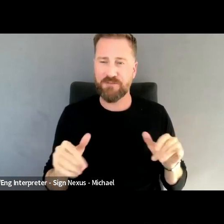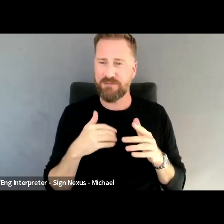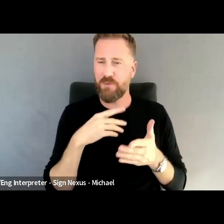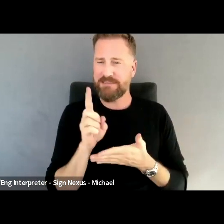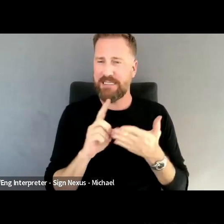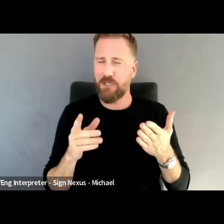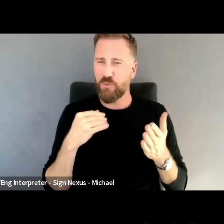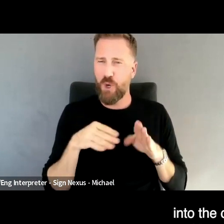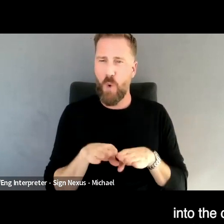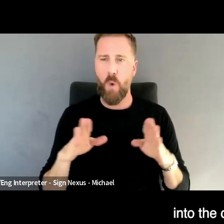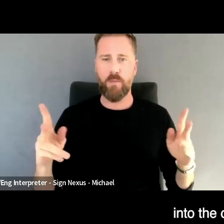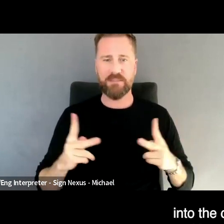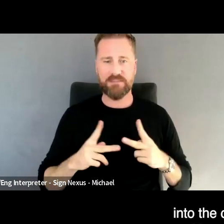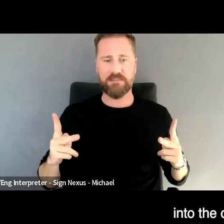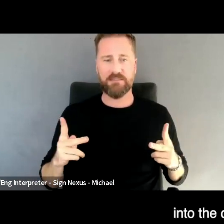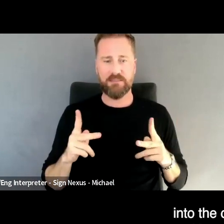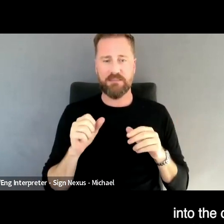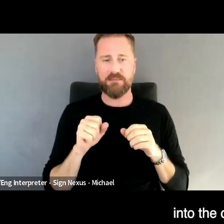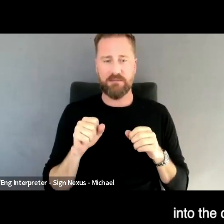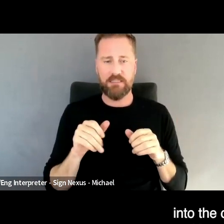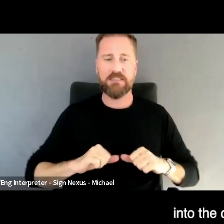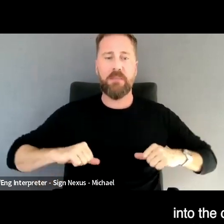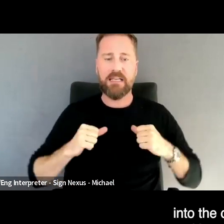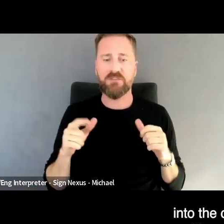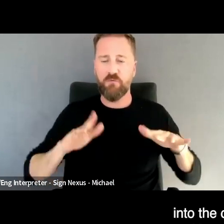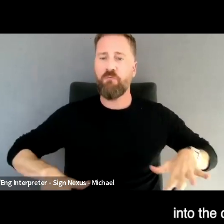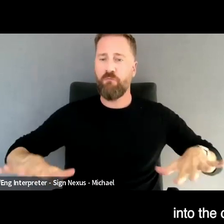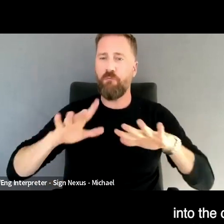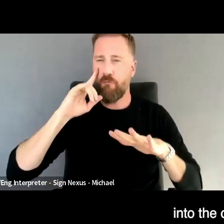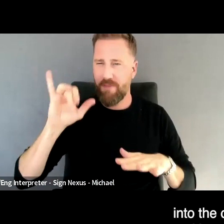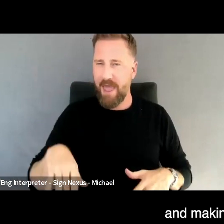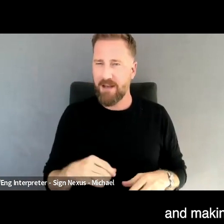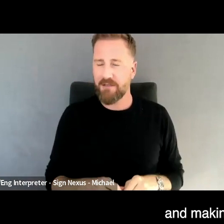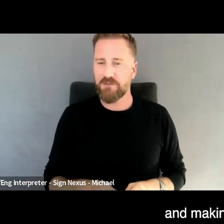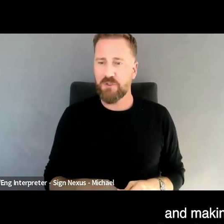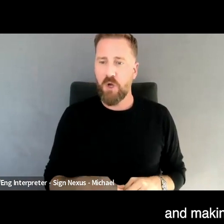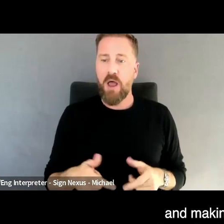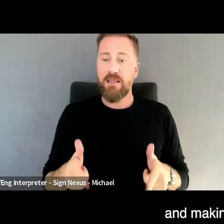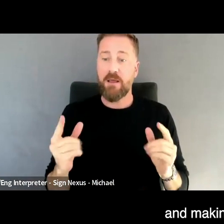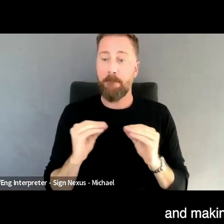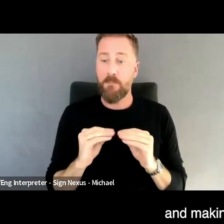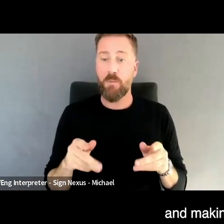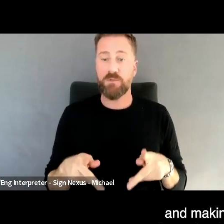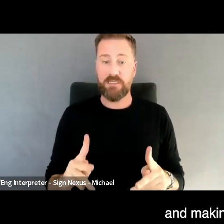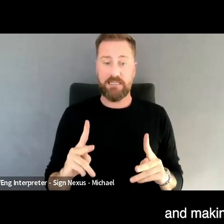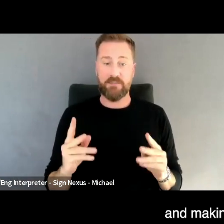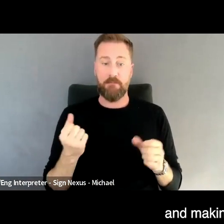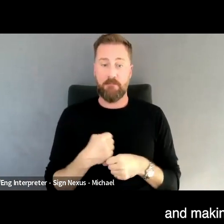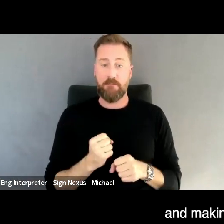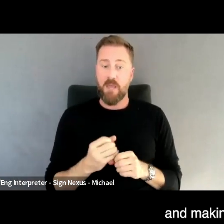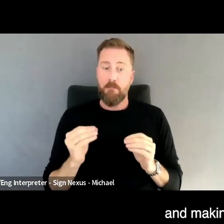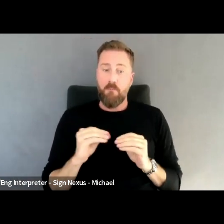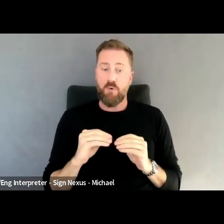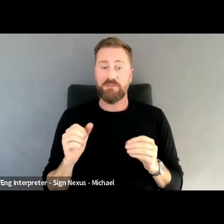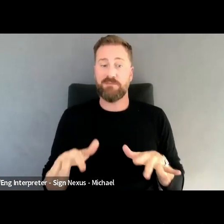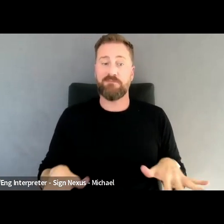that. And that's also bringing more people into the design community with more perspectives and making more space right throughout the creative